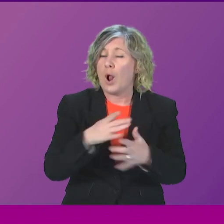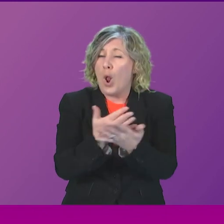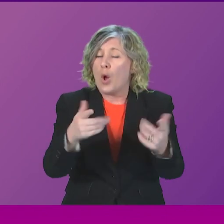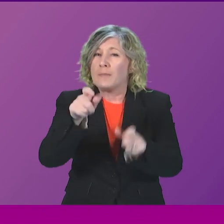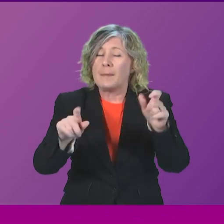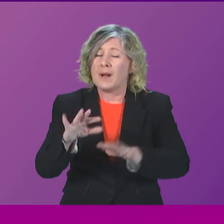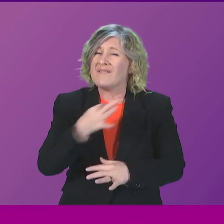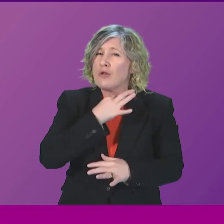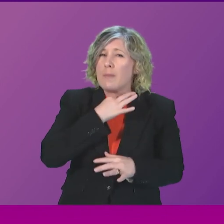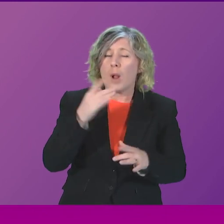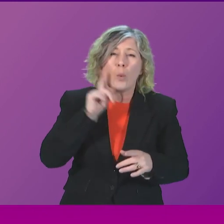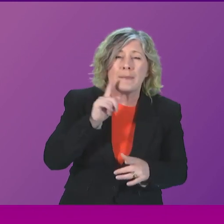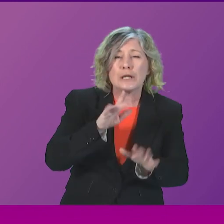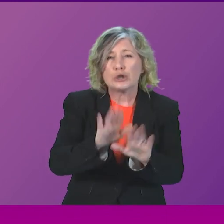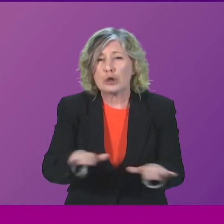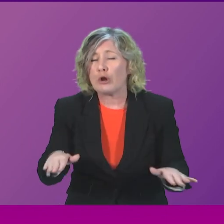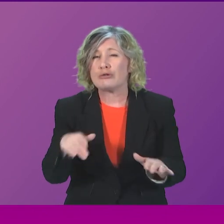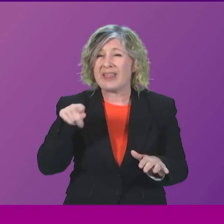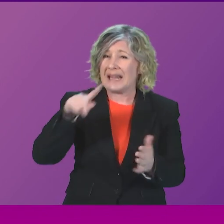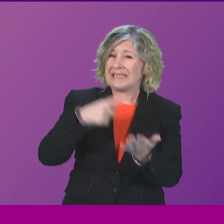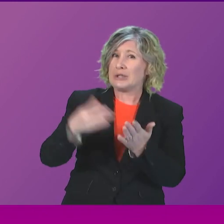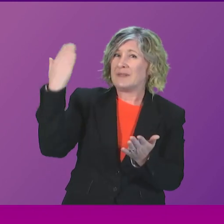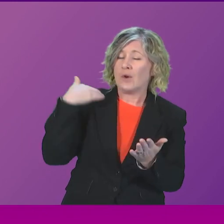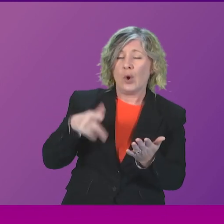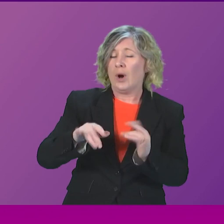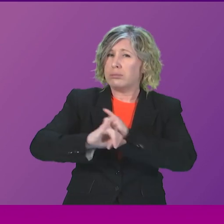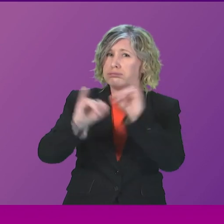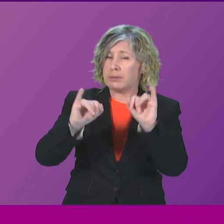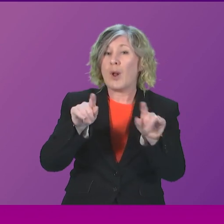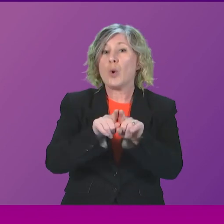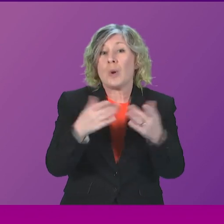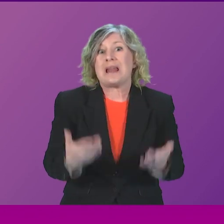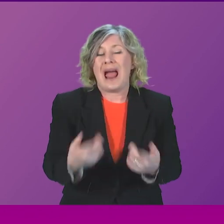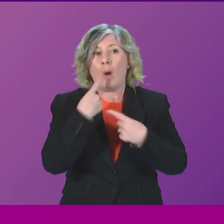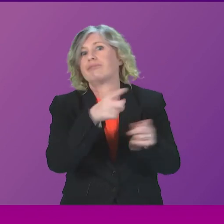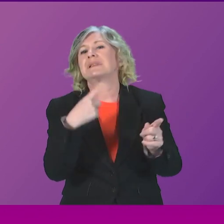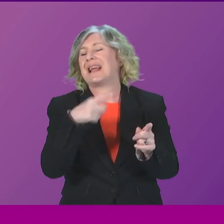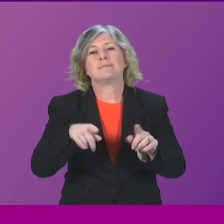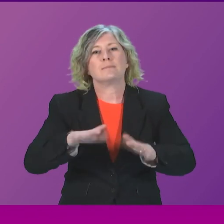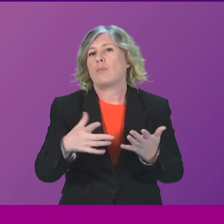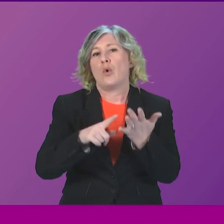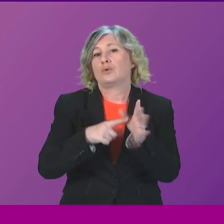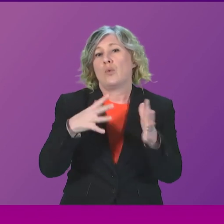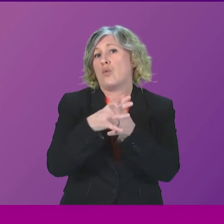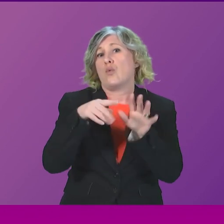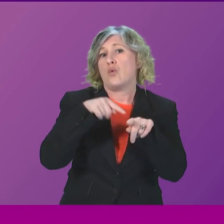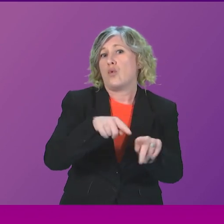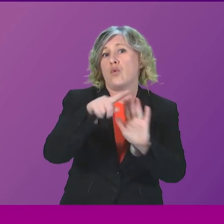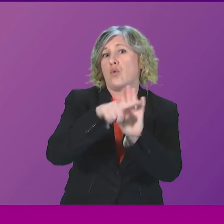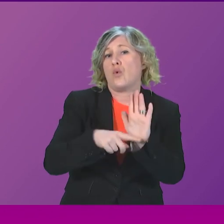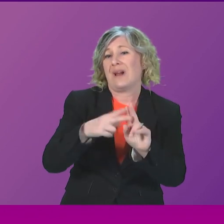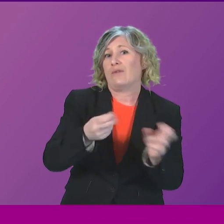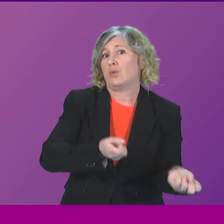always immoral and unjust. Today we learn it is also illegal. Does the First Minister agree that this means the Home